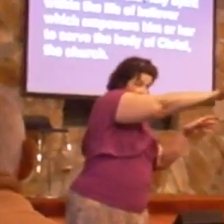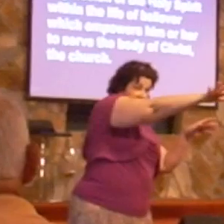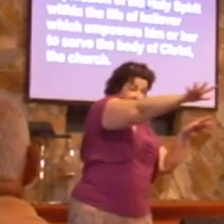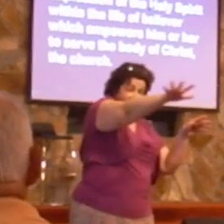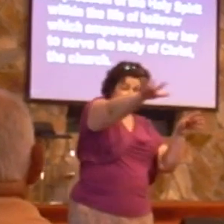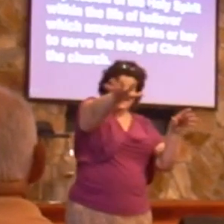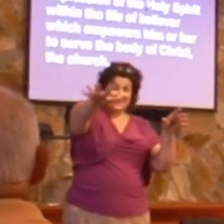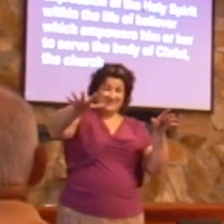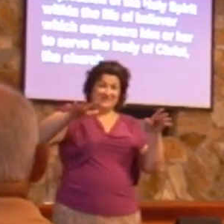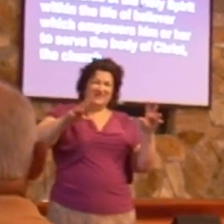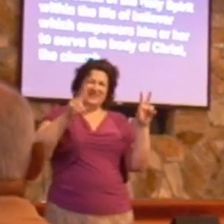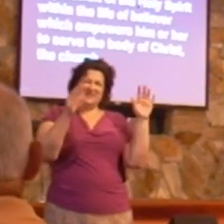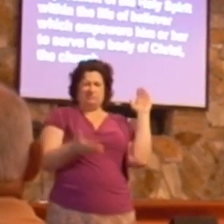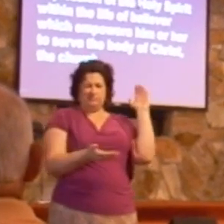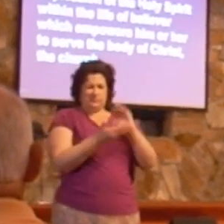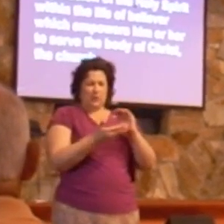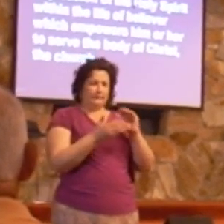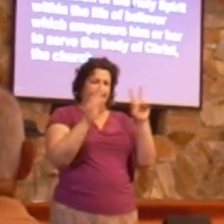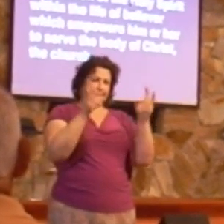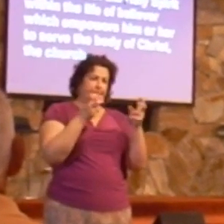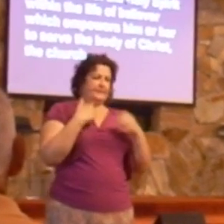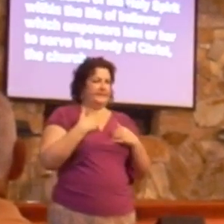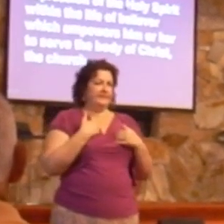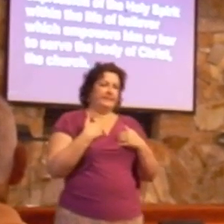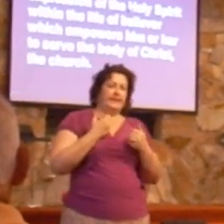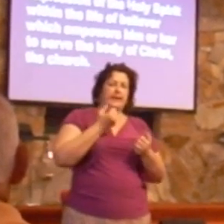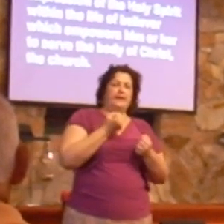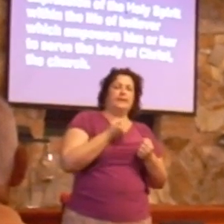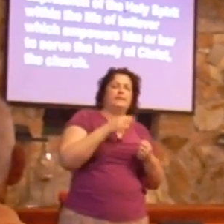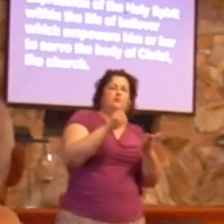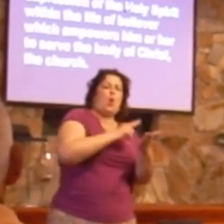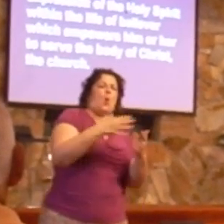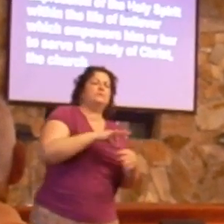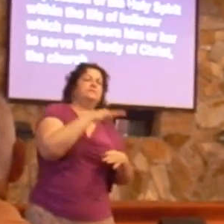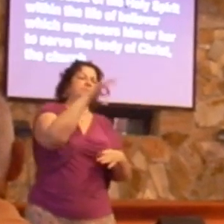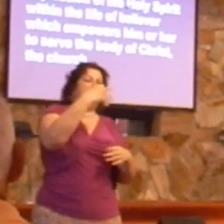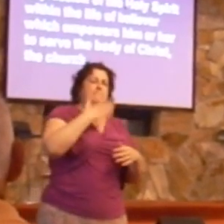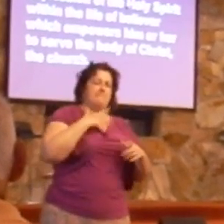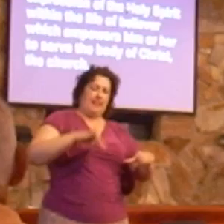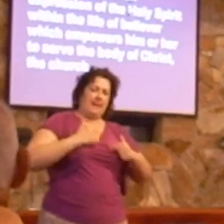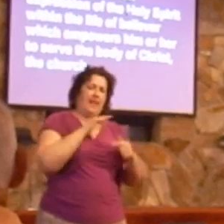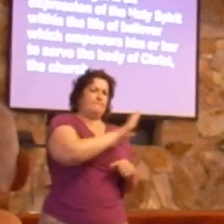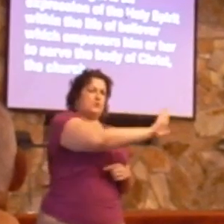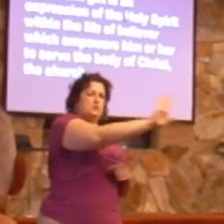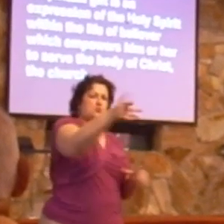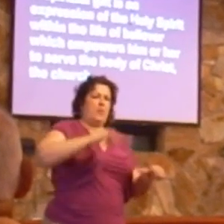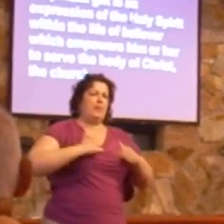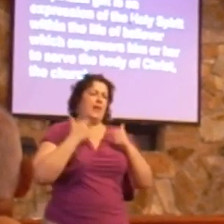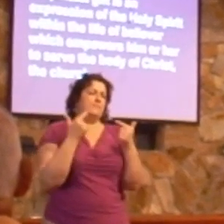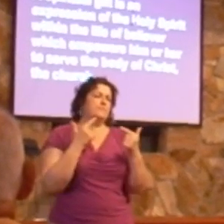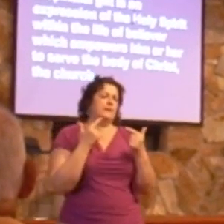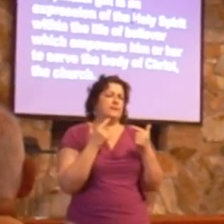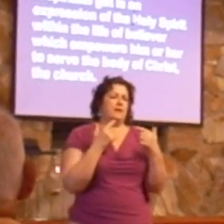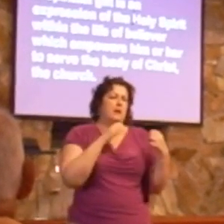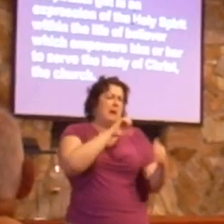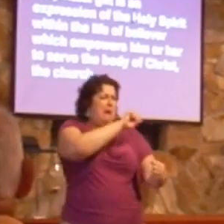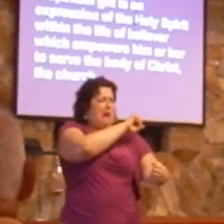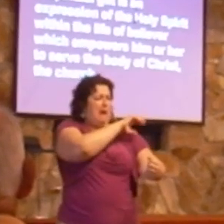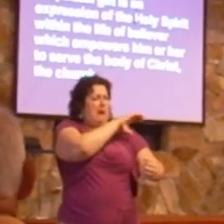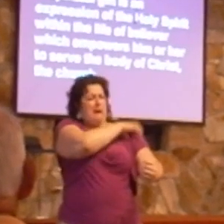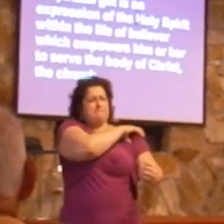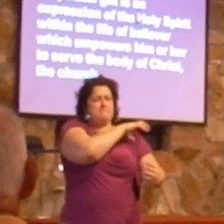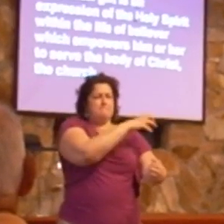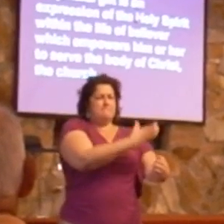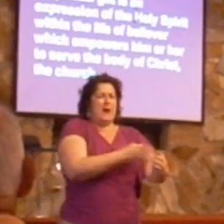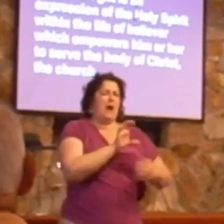the revealing, it is the expression of the Holy Spirit in my life and in your life, empowering us to